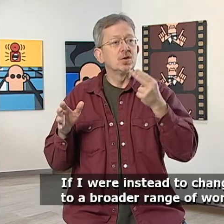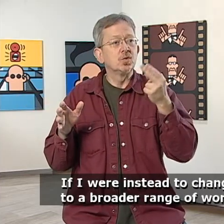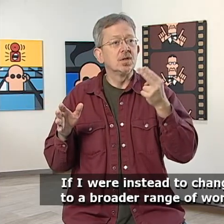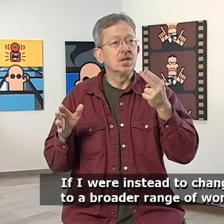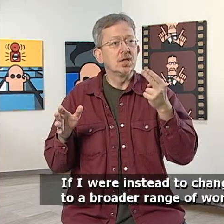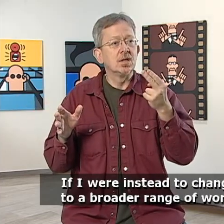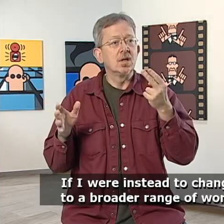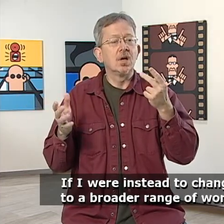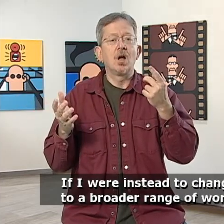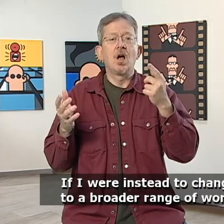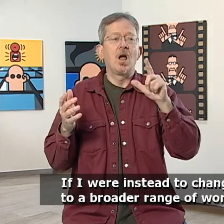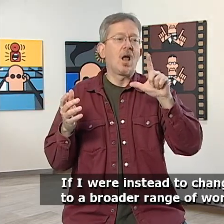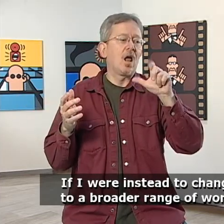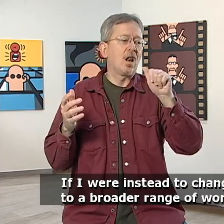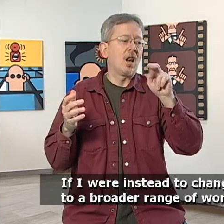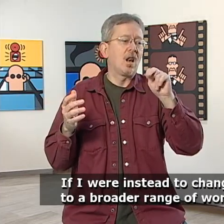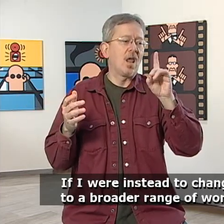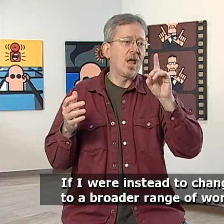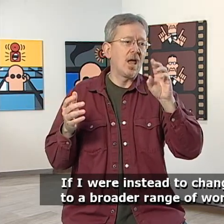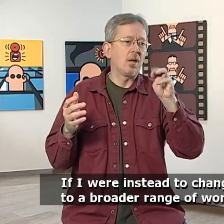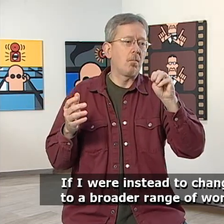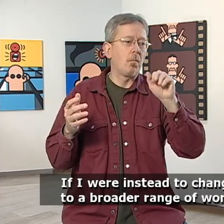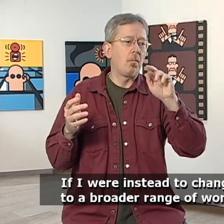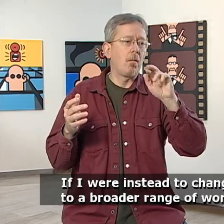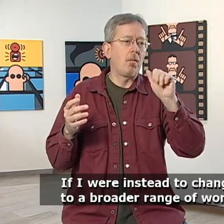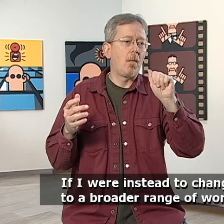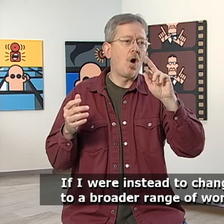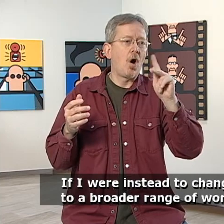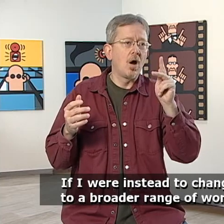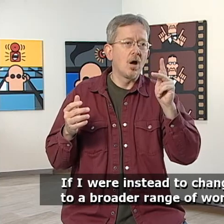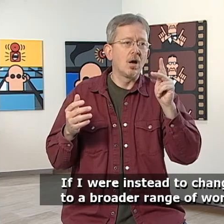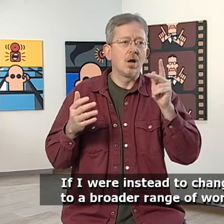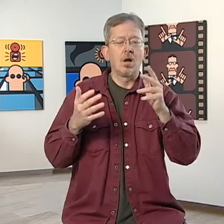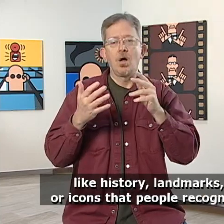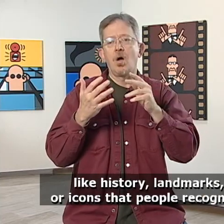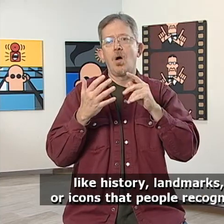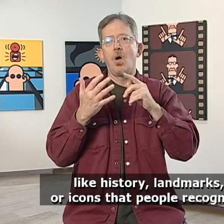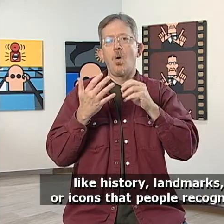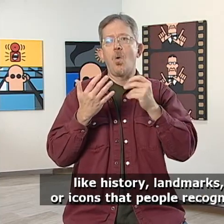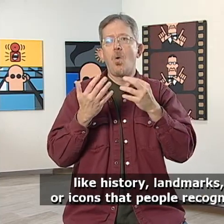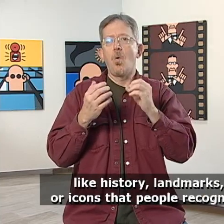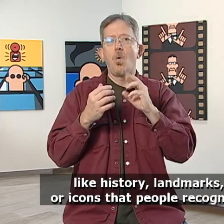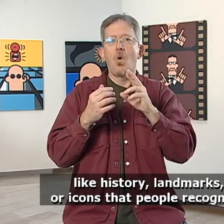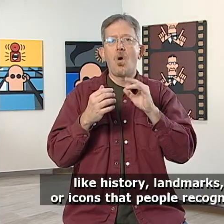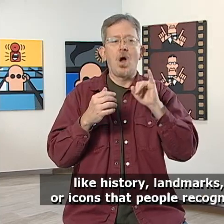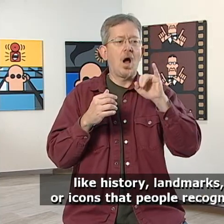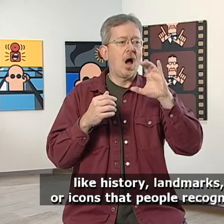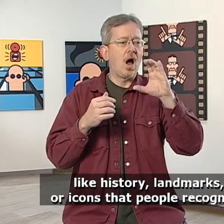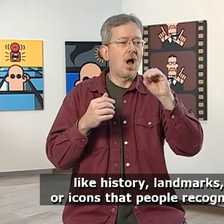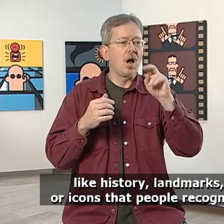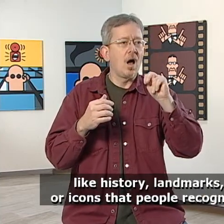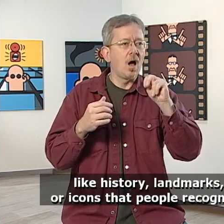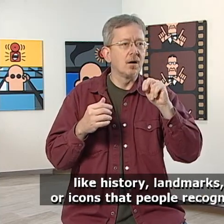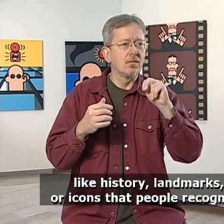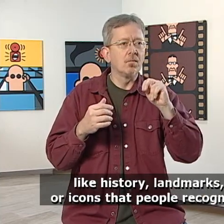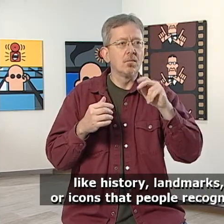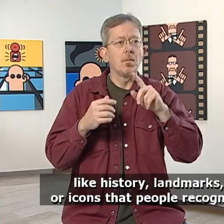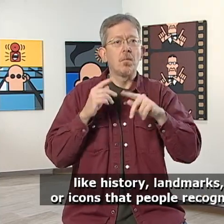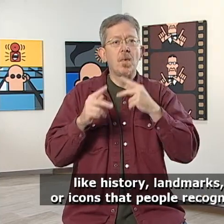If I were instead to change to a broader range of work, like history, landmarks,